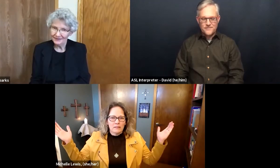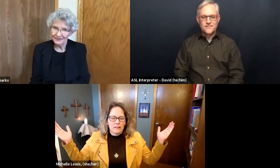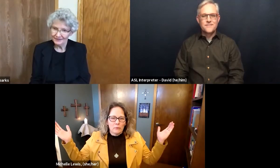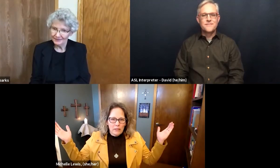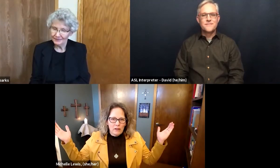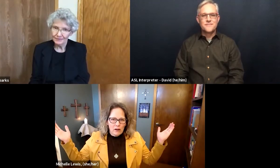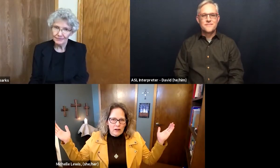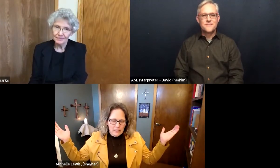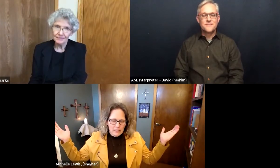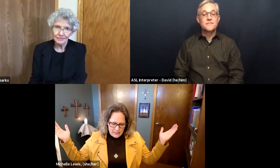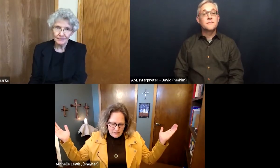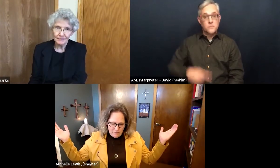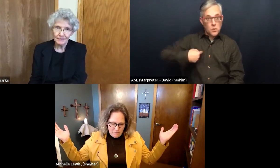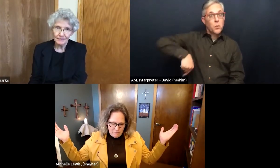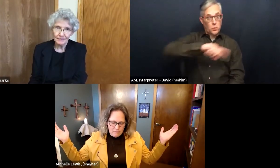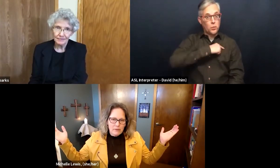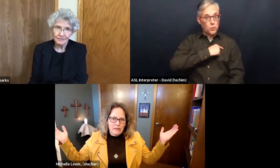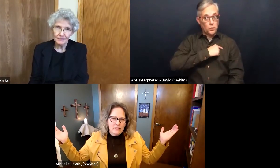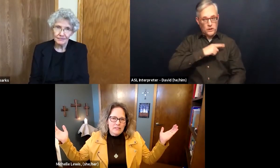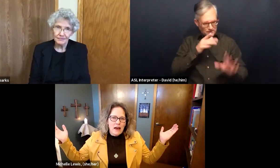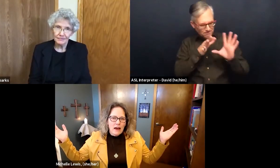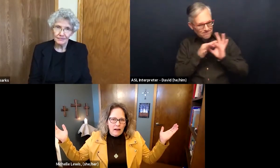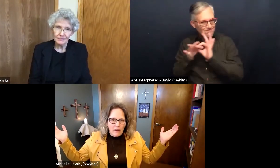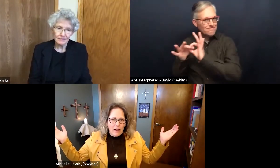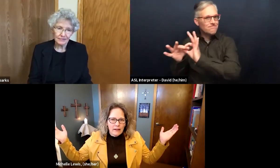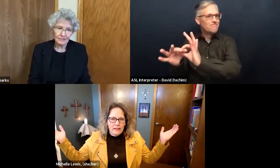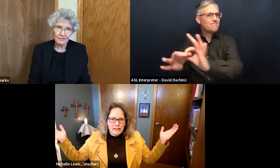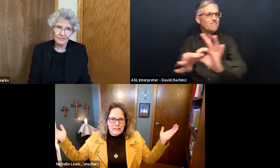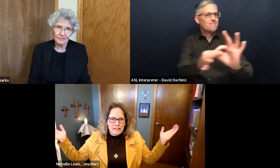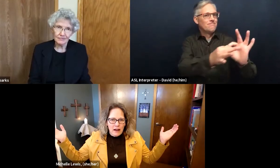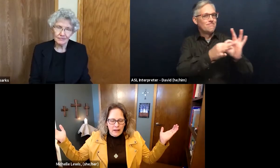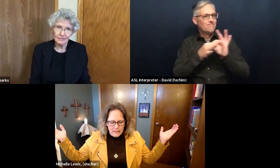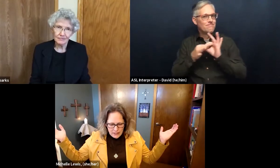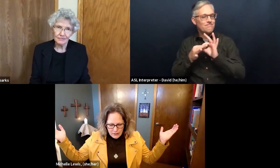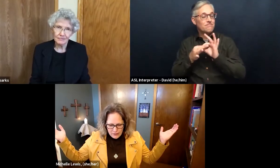We are connected. Because God is kind and good.